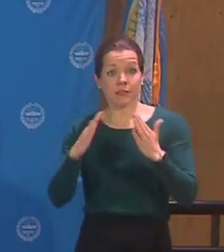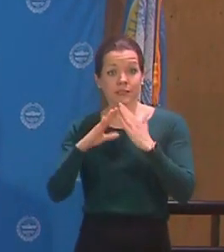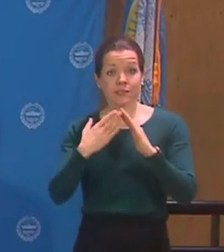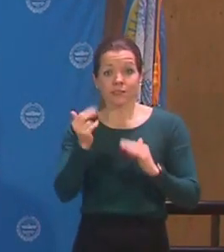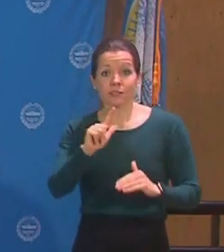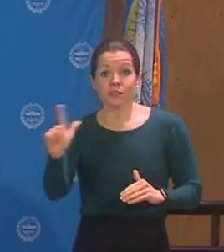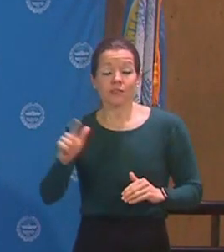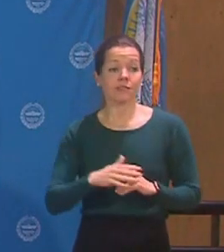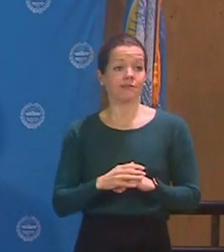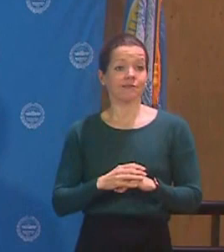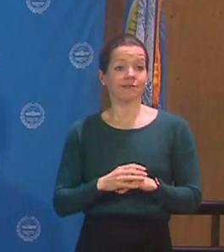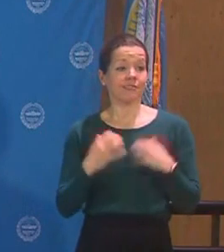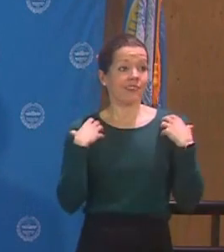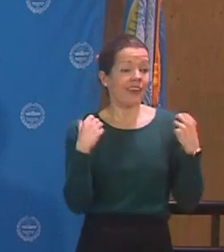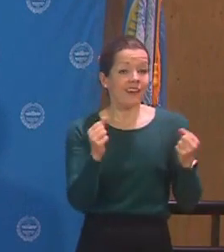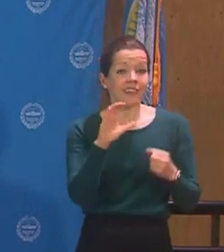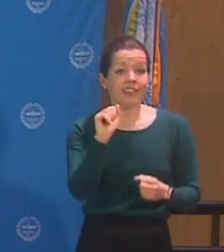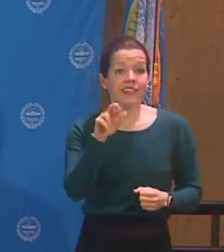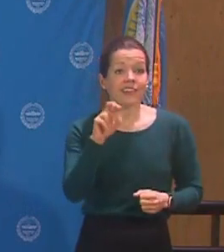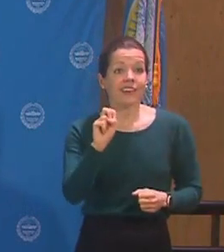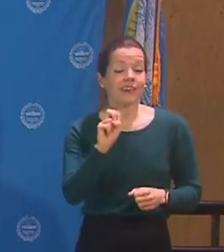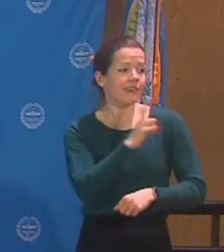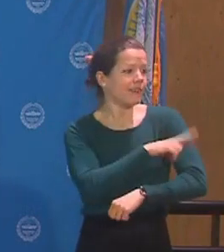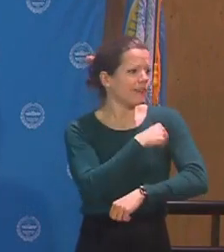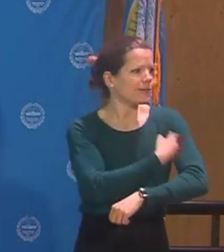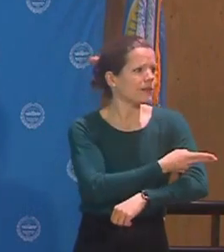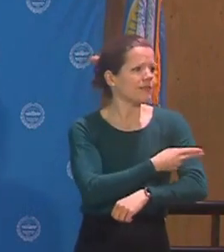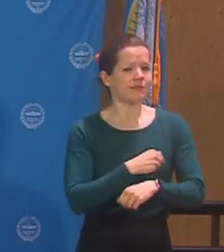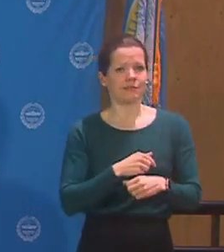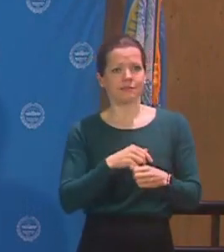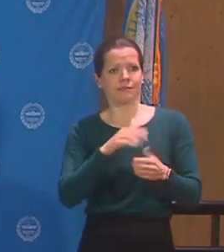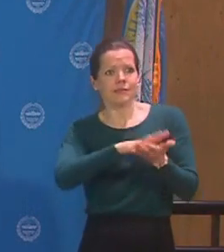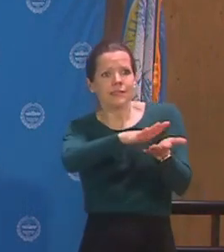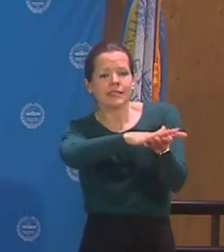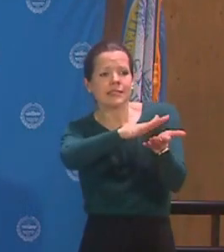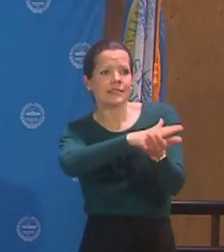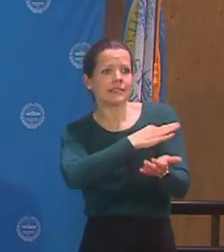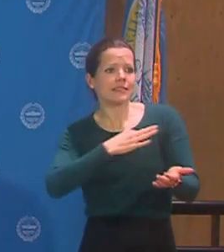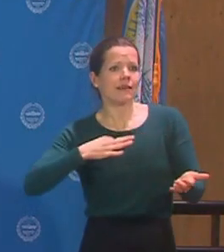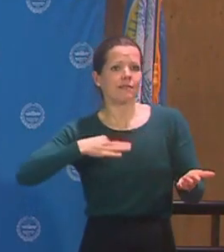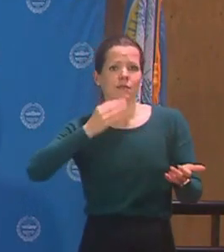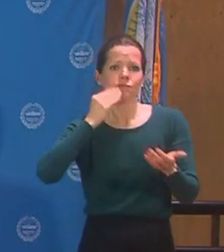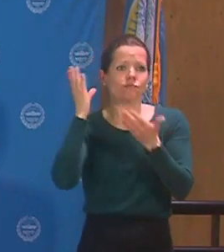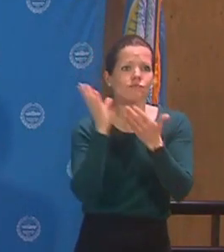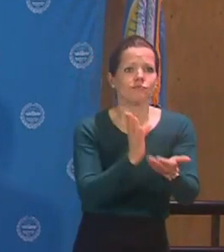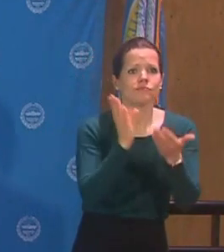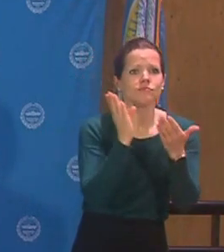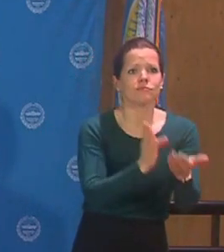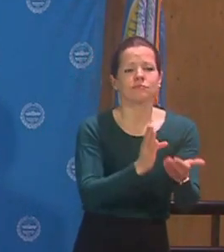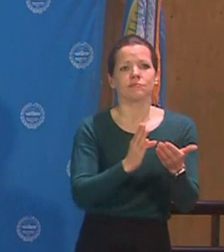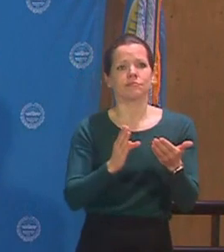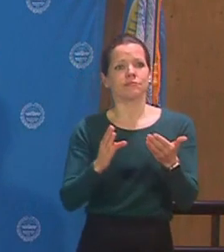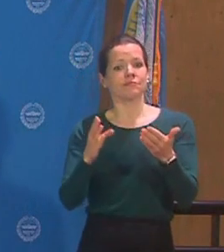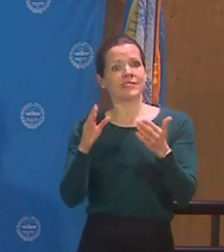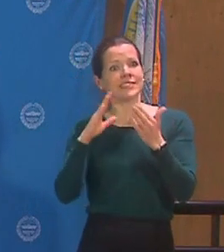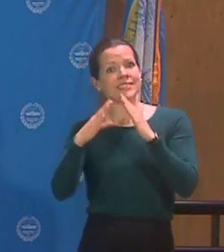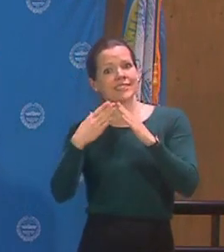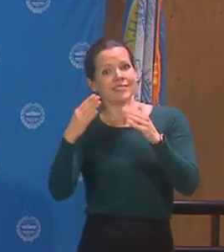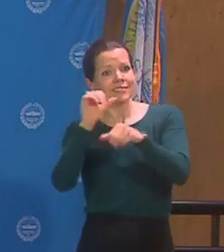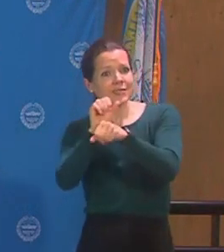essential workers in food and transportation, our public employees, the folks at the supermarkets, grocery stores,